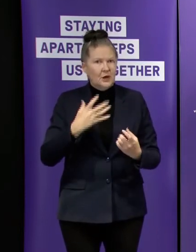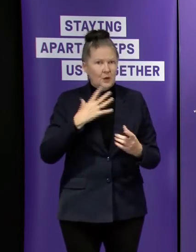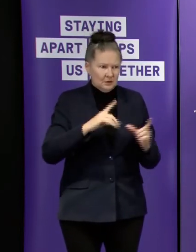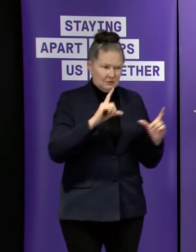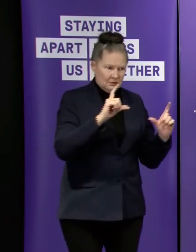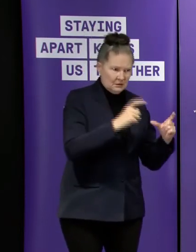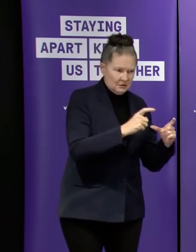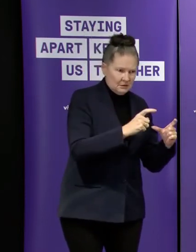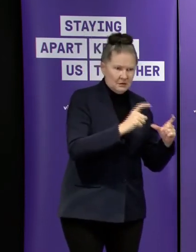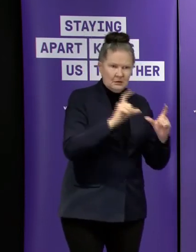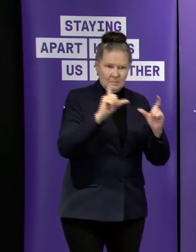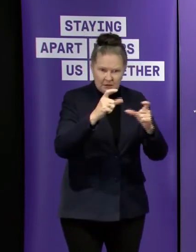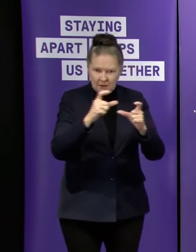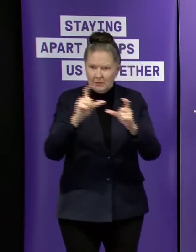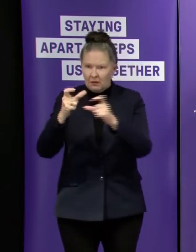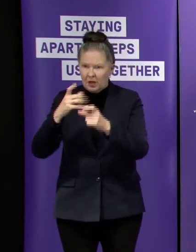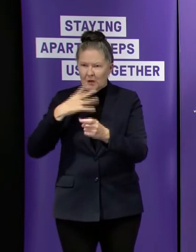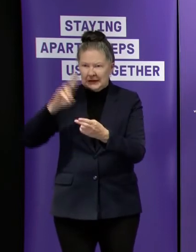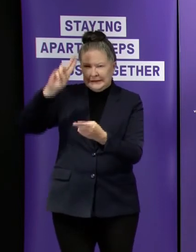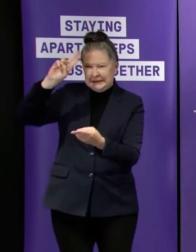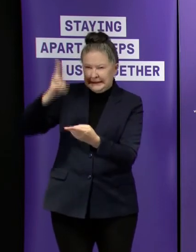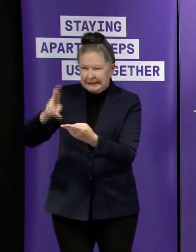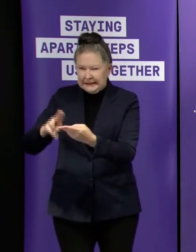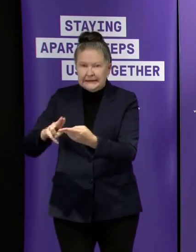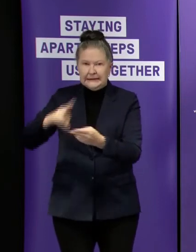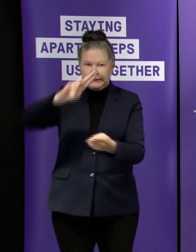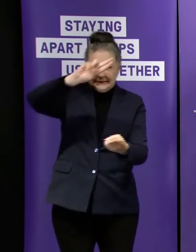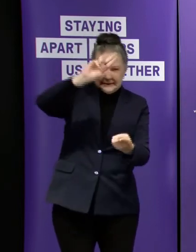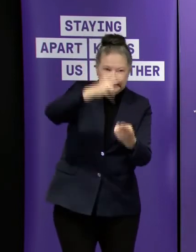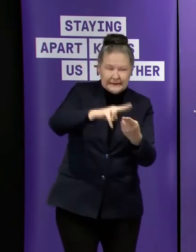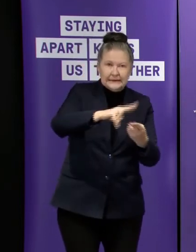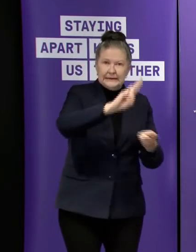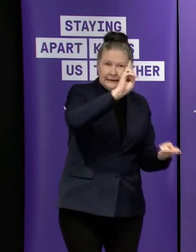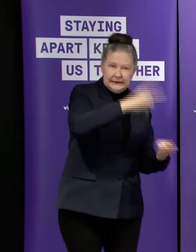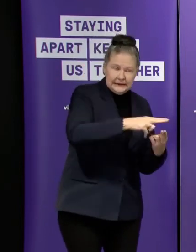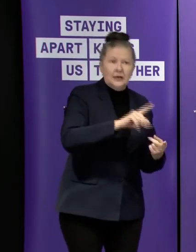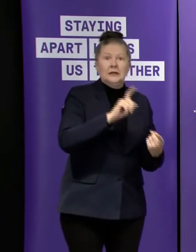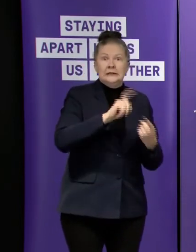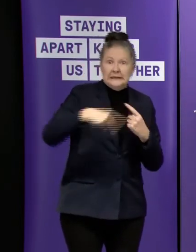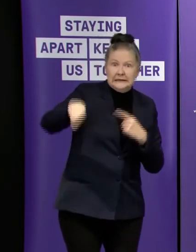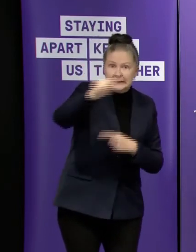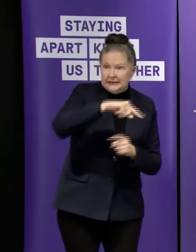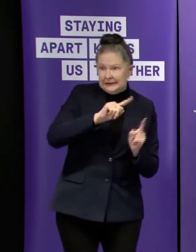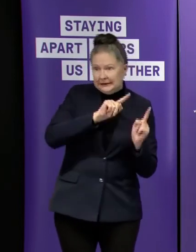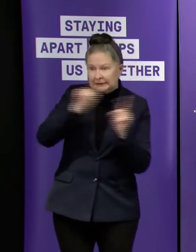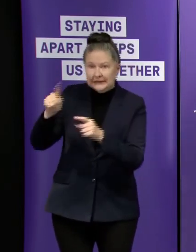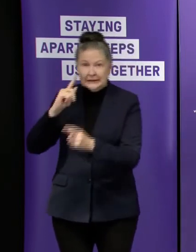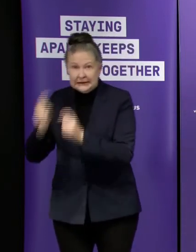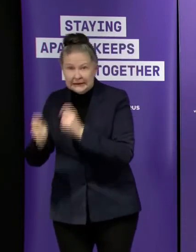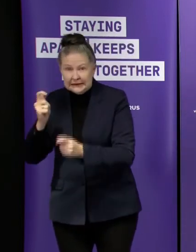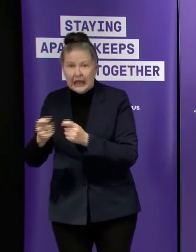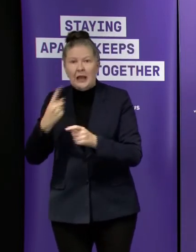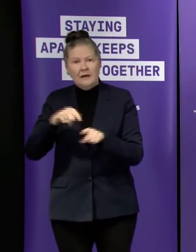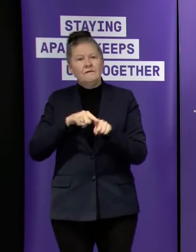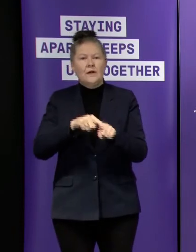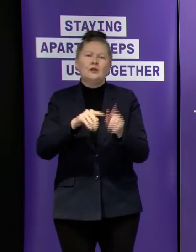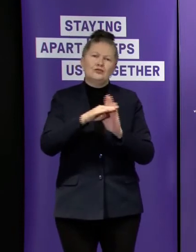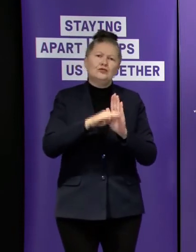them there and drive them down even further but getting tested and of course following the rules is a critically important part of that